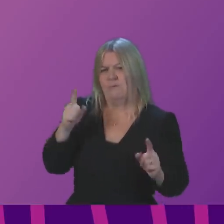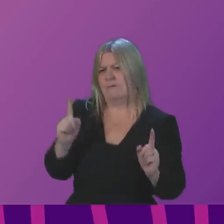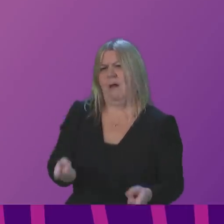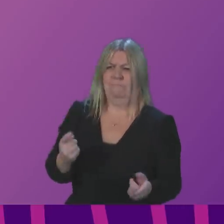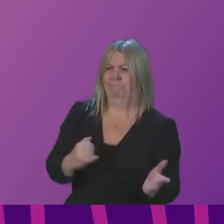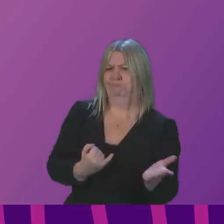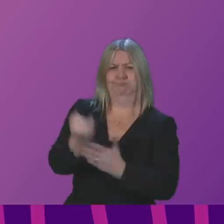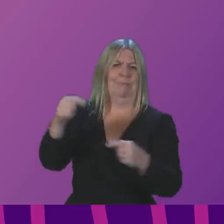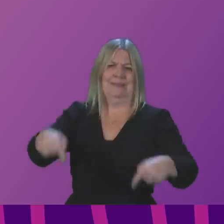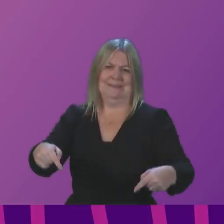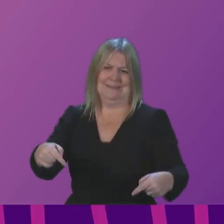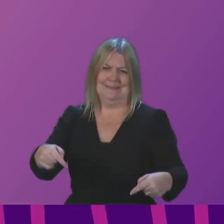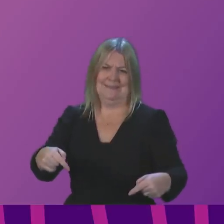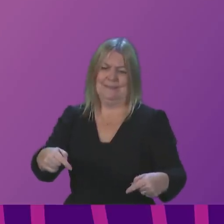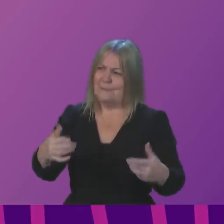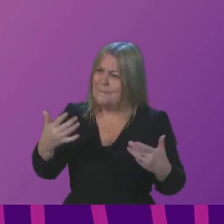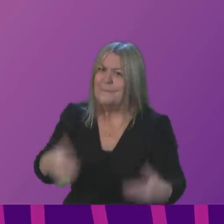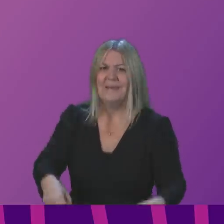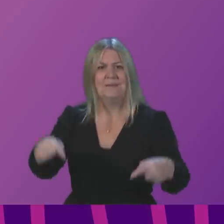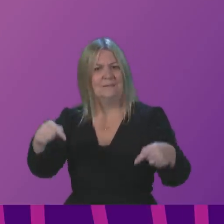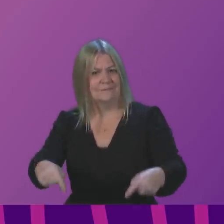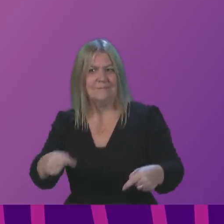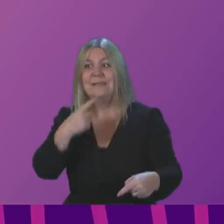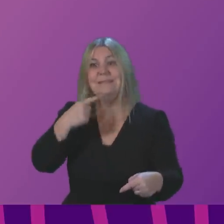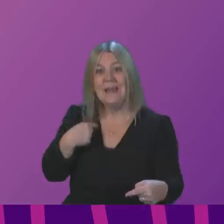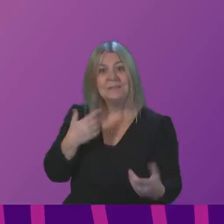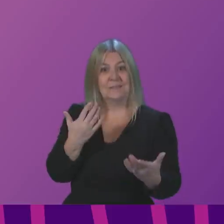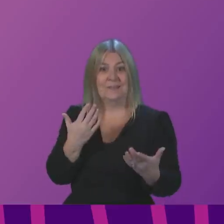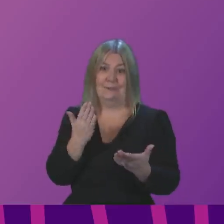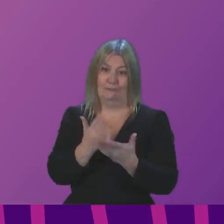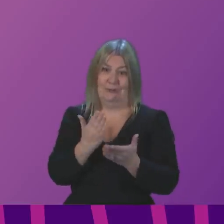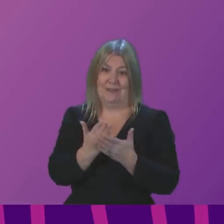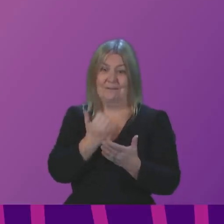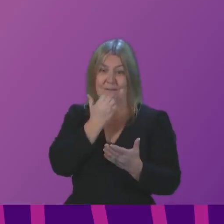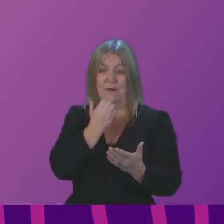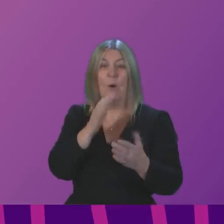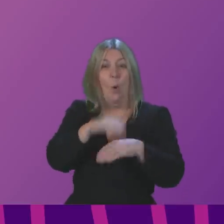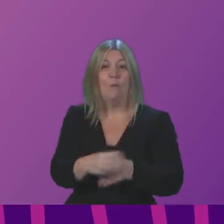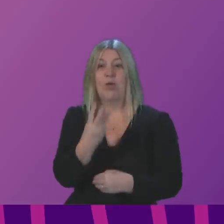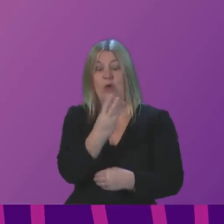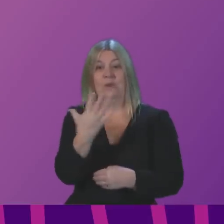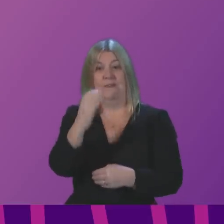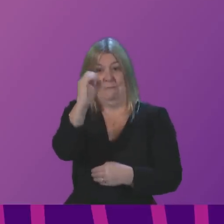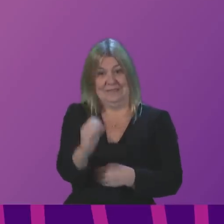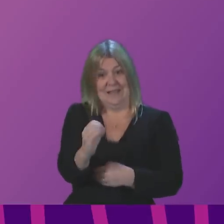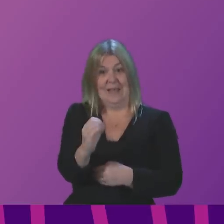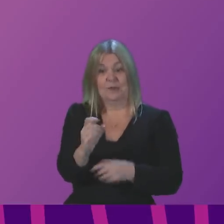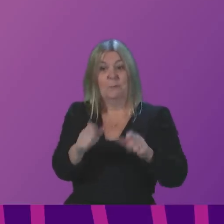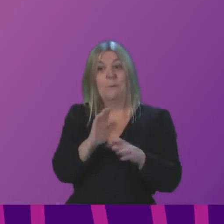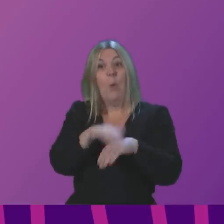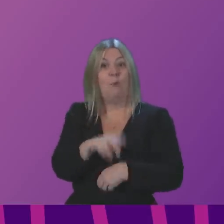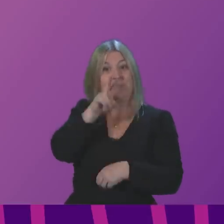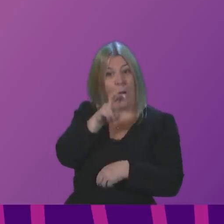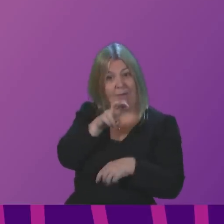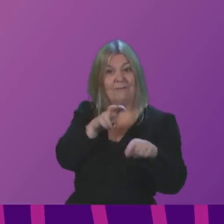vaccinated with booster vaccinations. And this is yesterday's figure over 35% of the over 12 population ahead